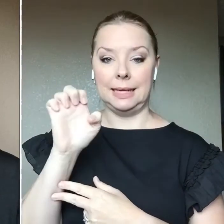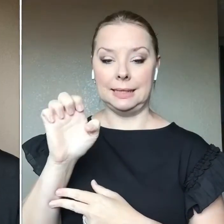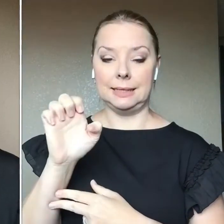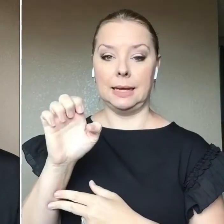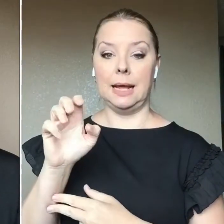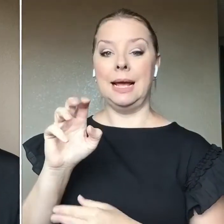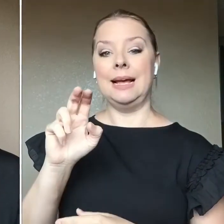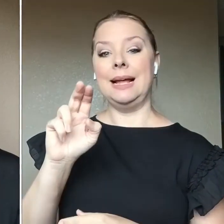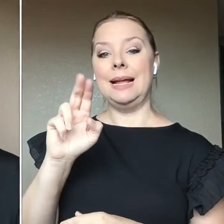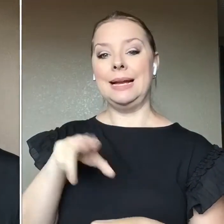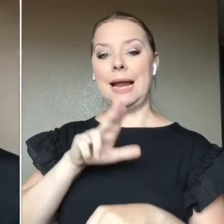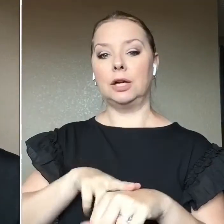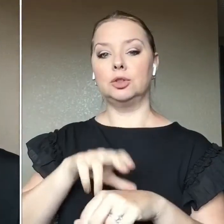02Q.